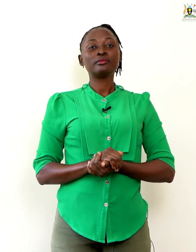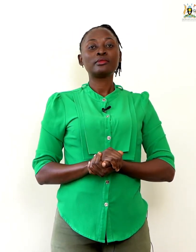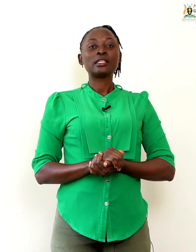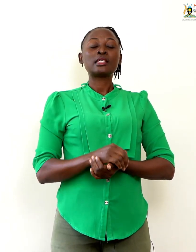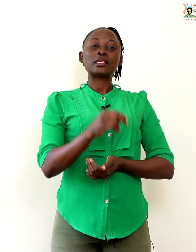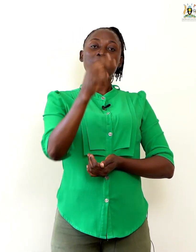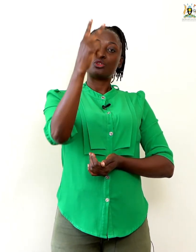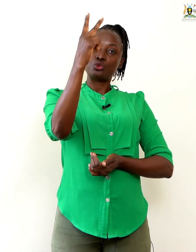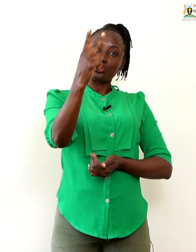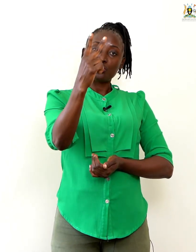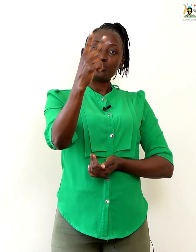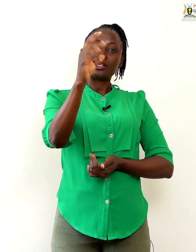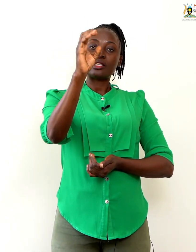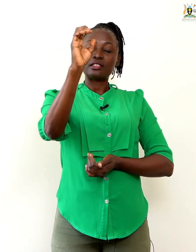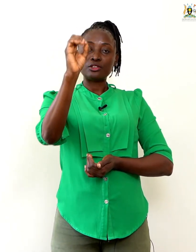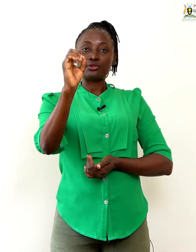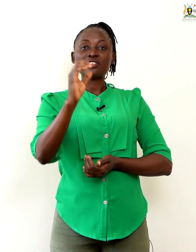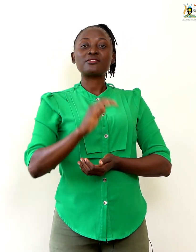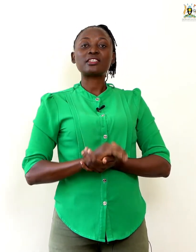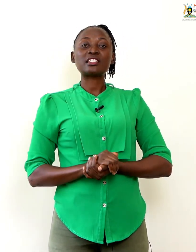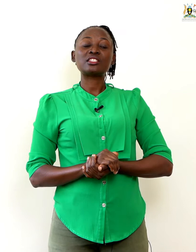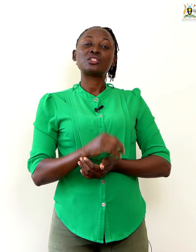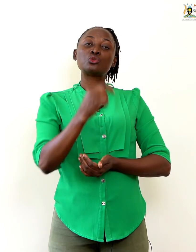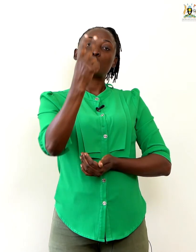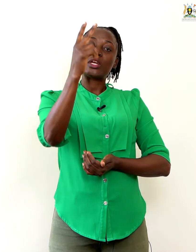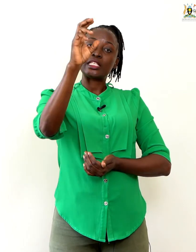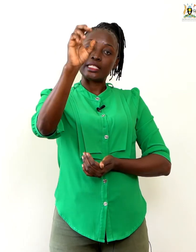The 2 and the 0 gives us 20.